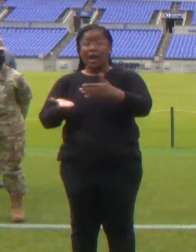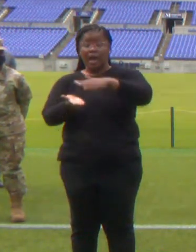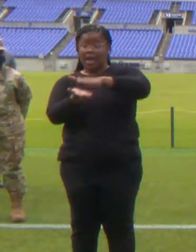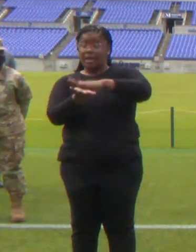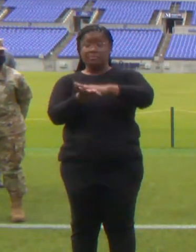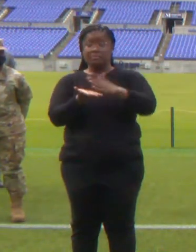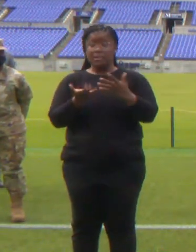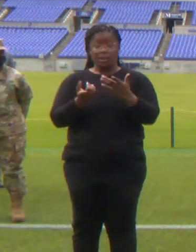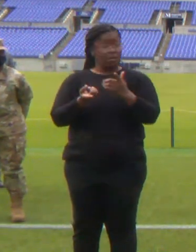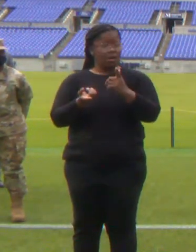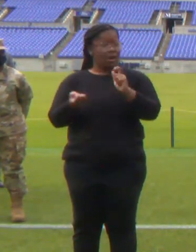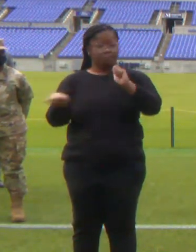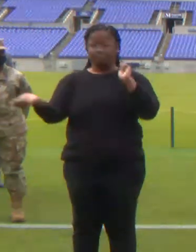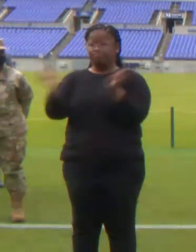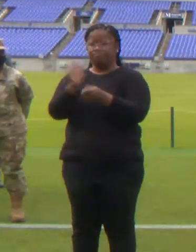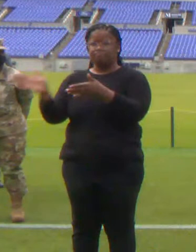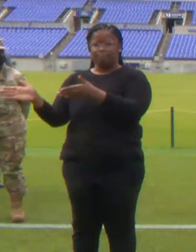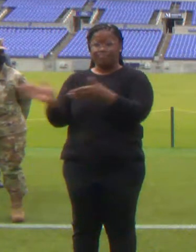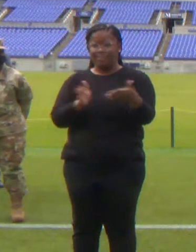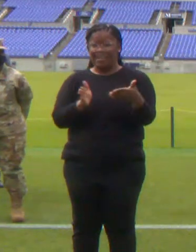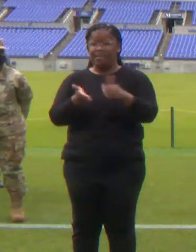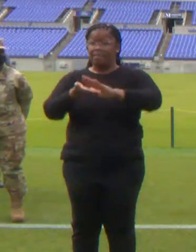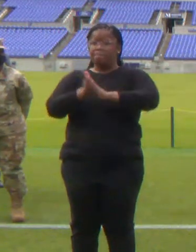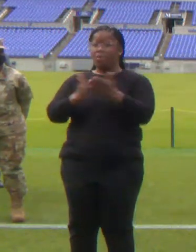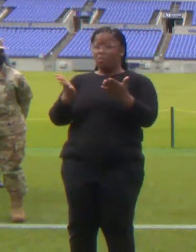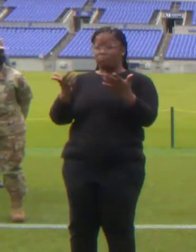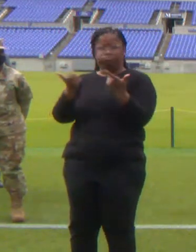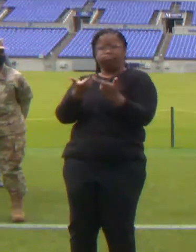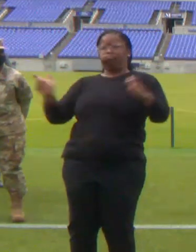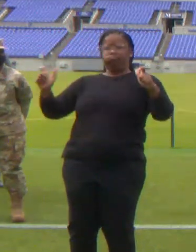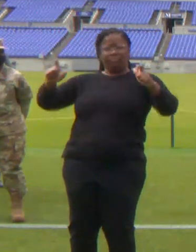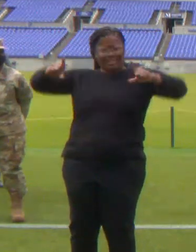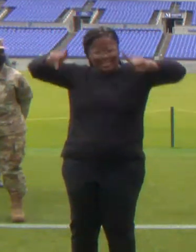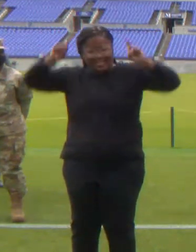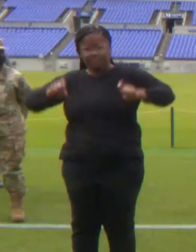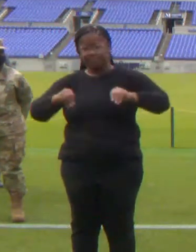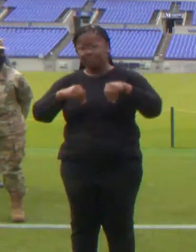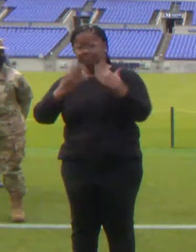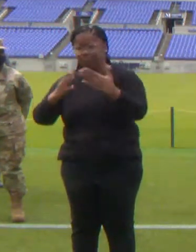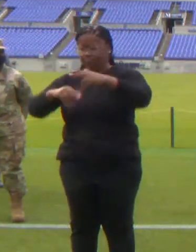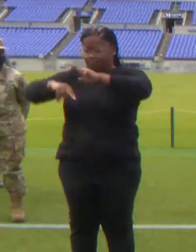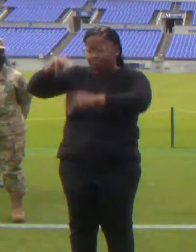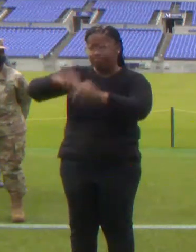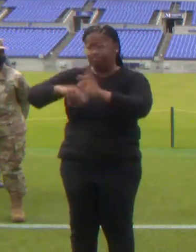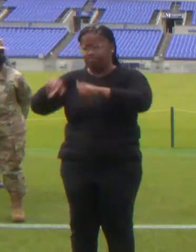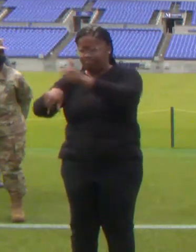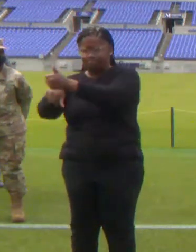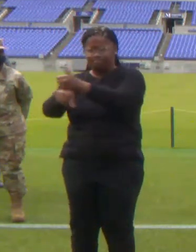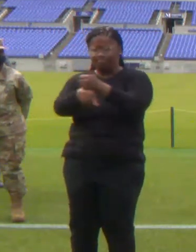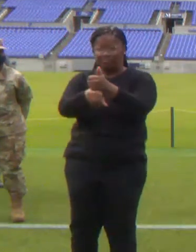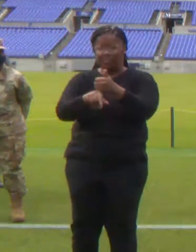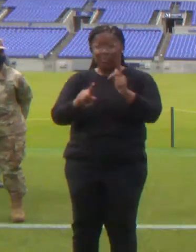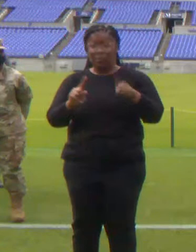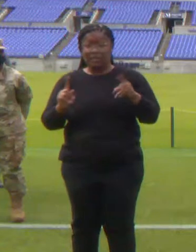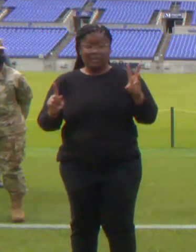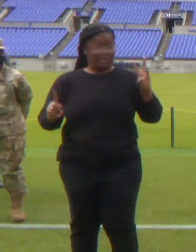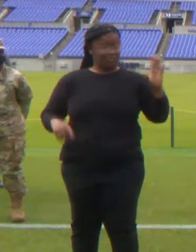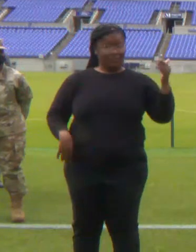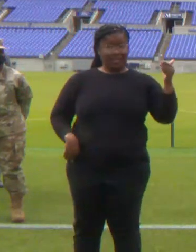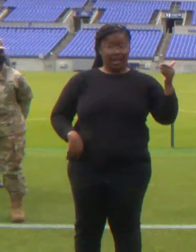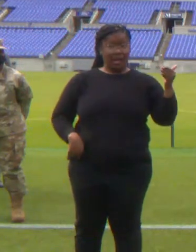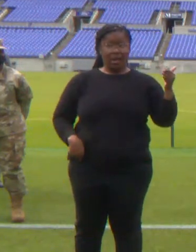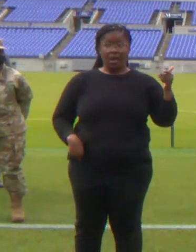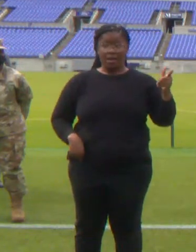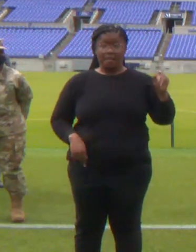redesigned to be a large testing facility when Six Flags became a vaccine site, a mass